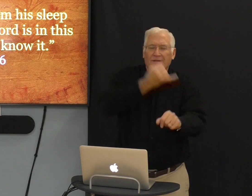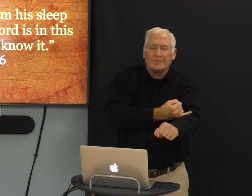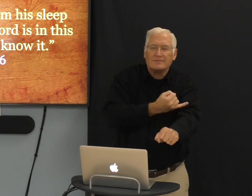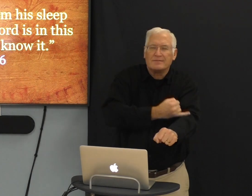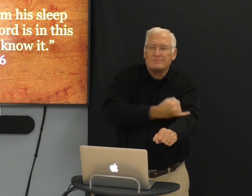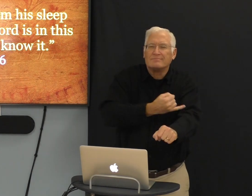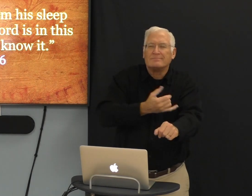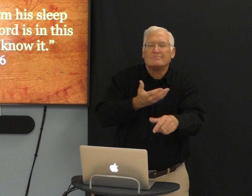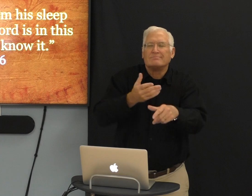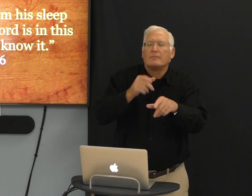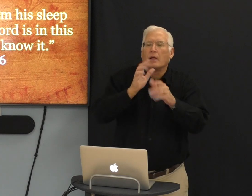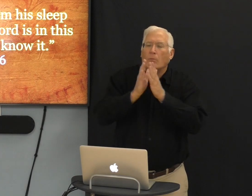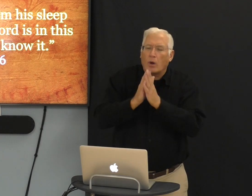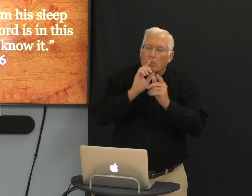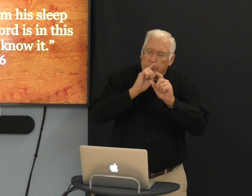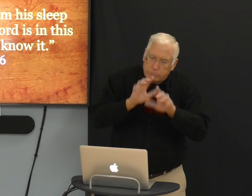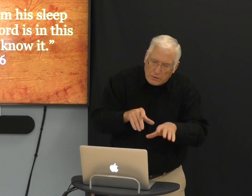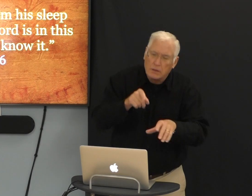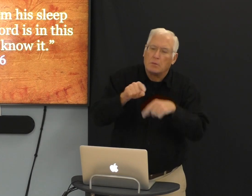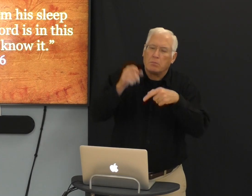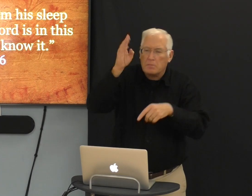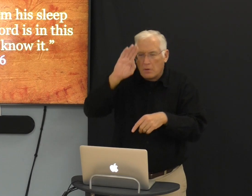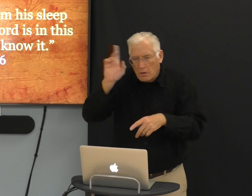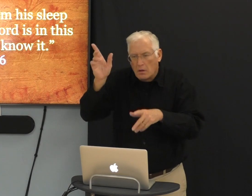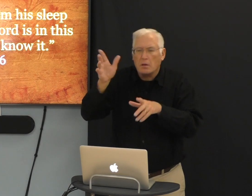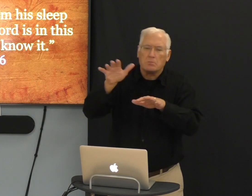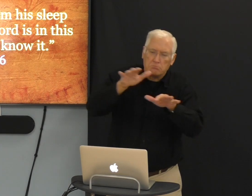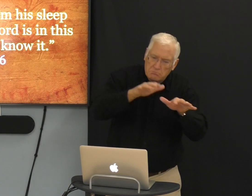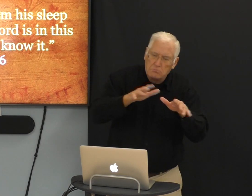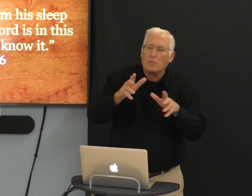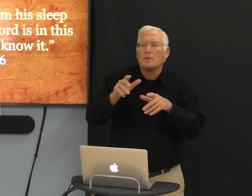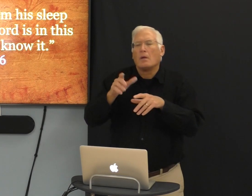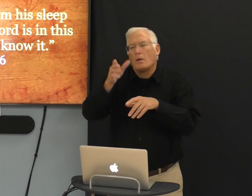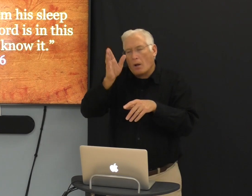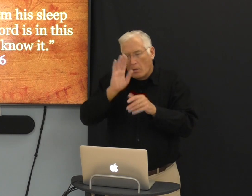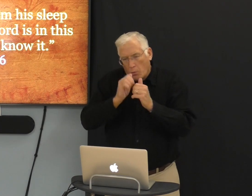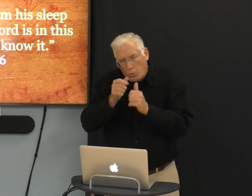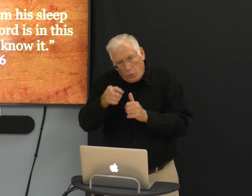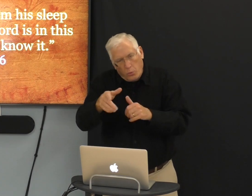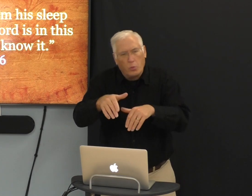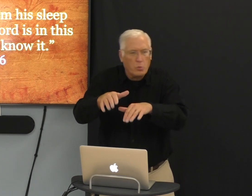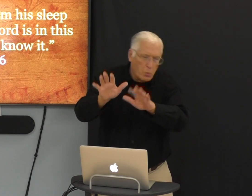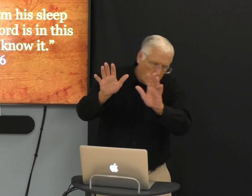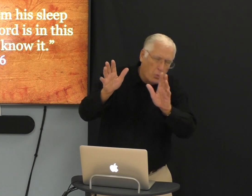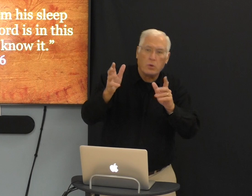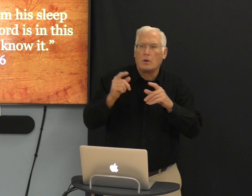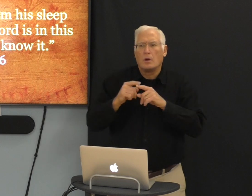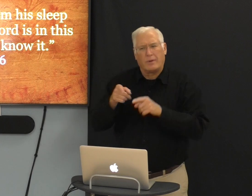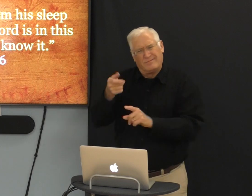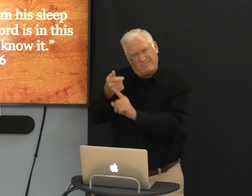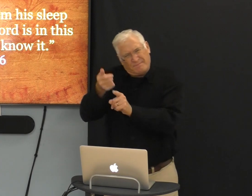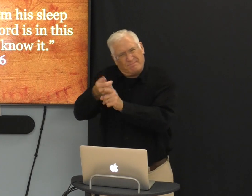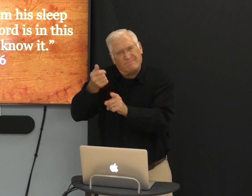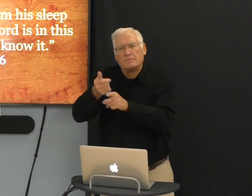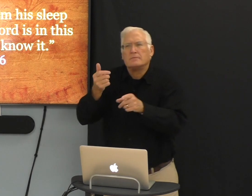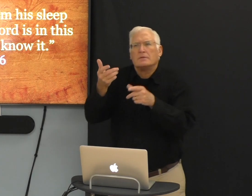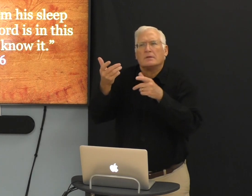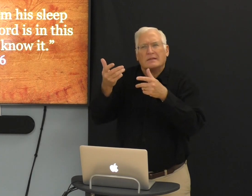to God. You know, he might have heard from his father Isaac, God's going to be with you and that